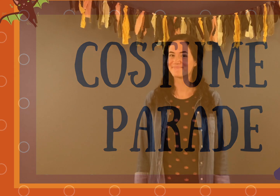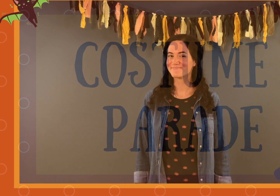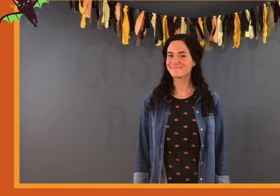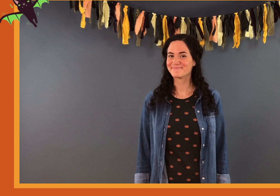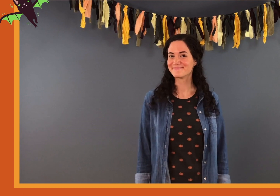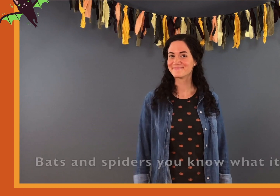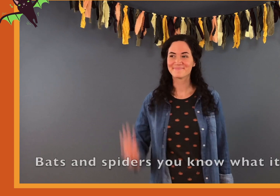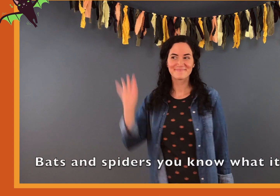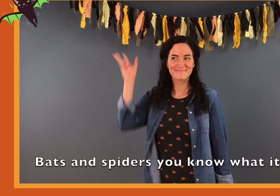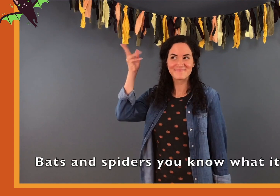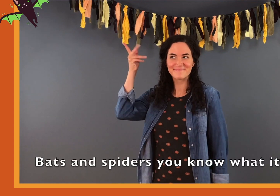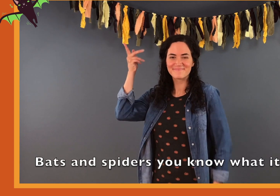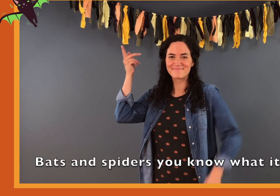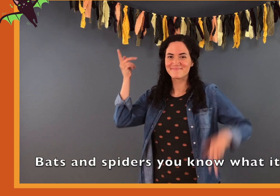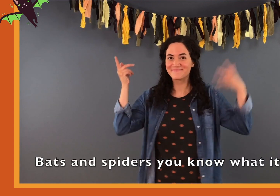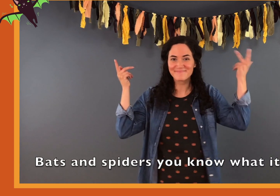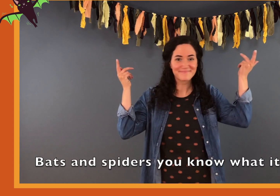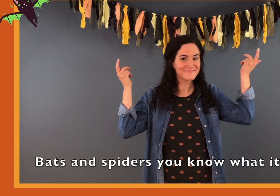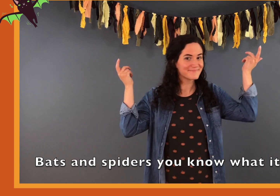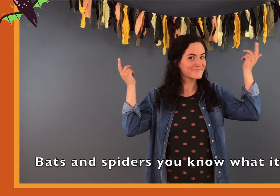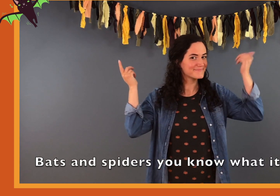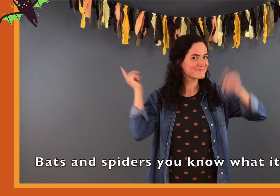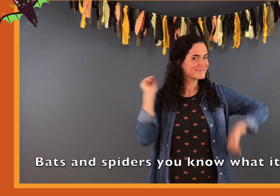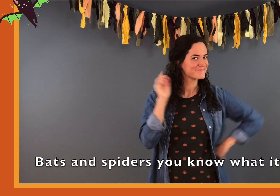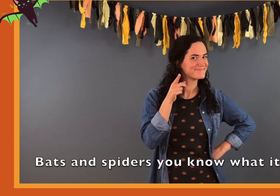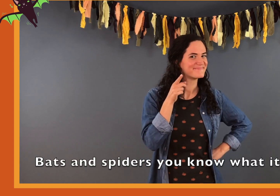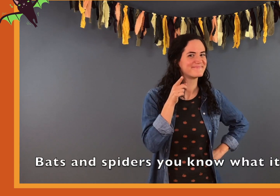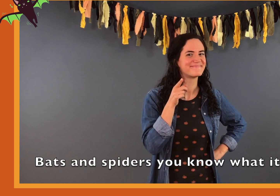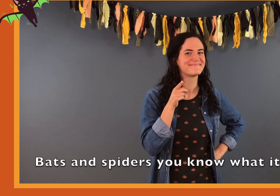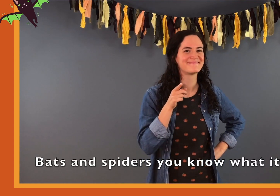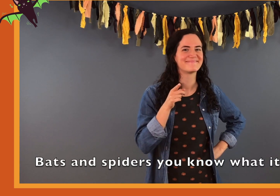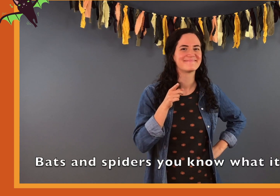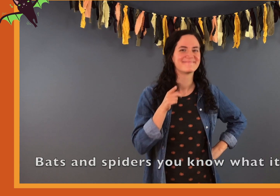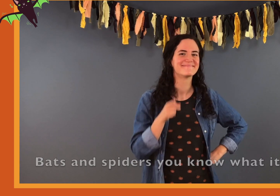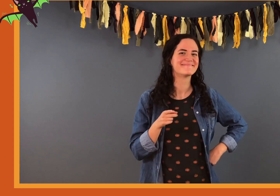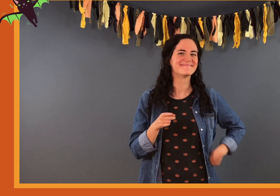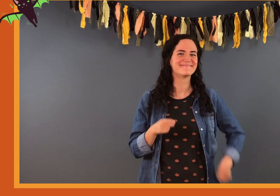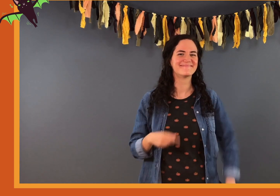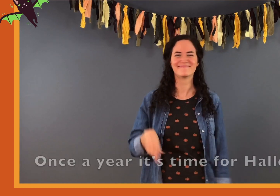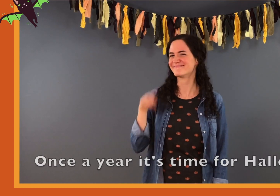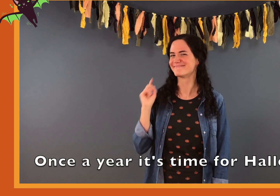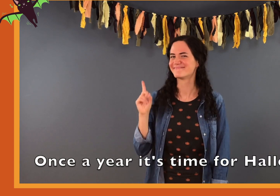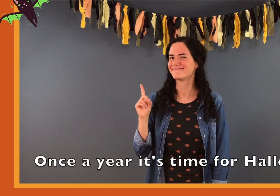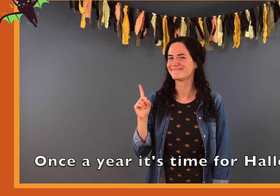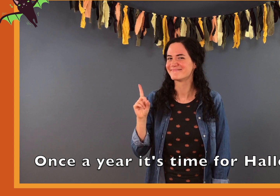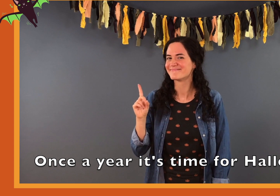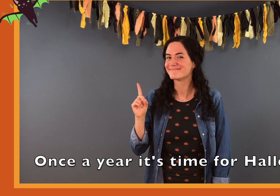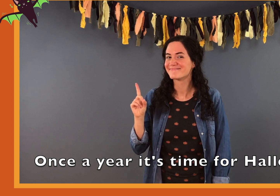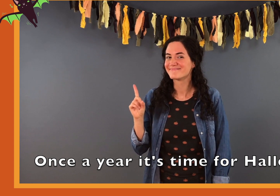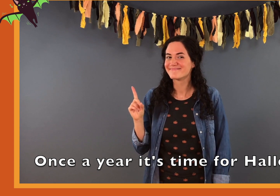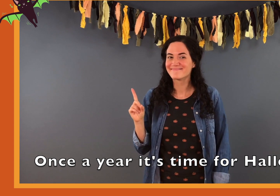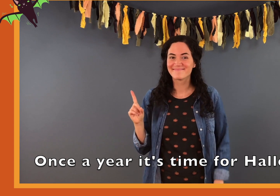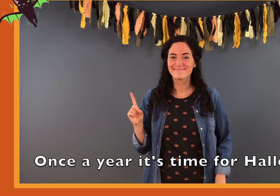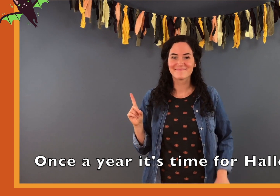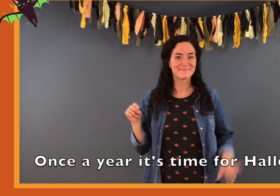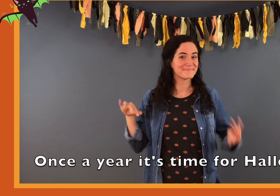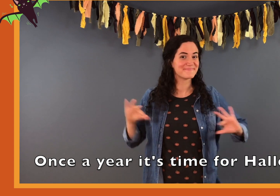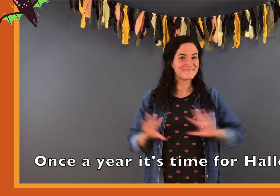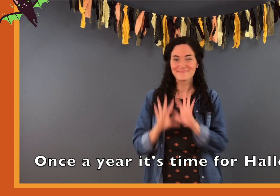Bats and spiders, you know what it means Once a year, it's time